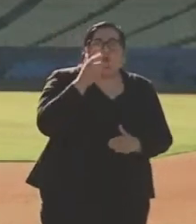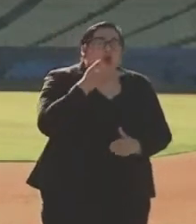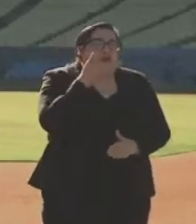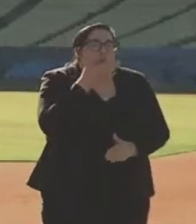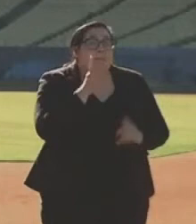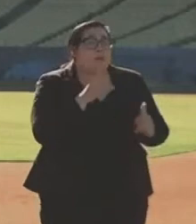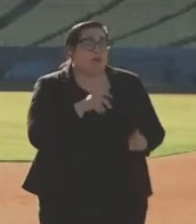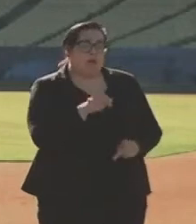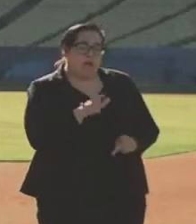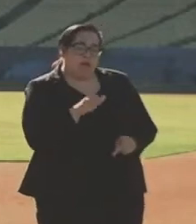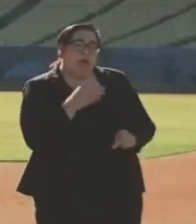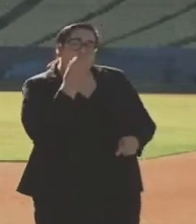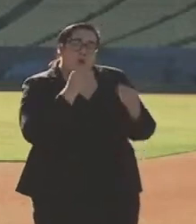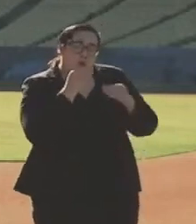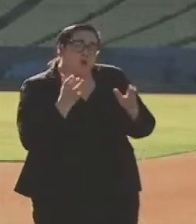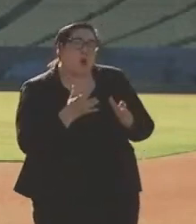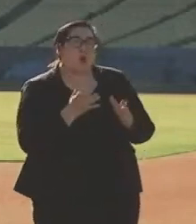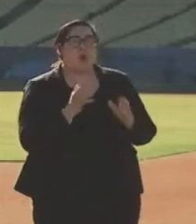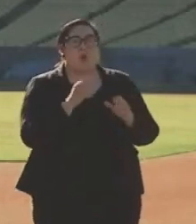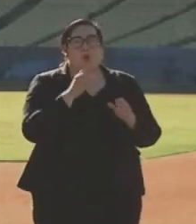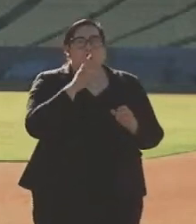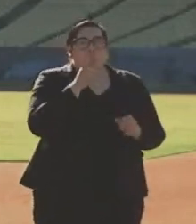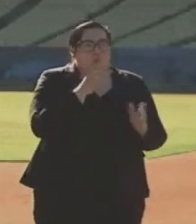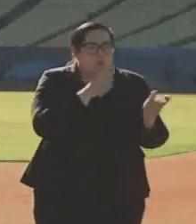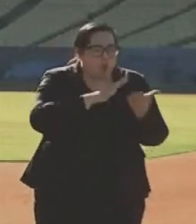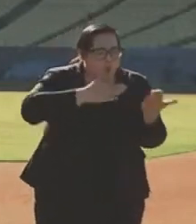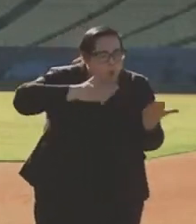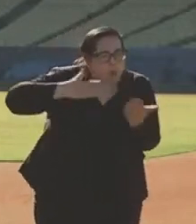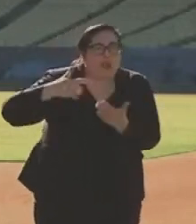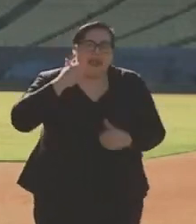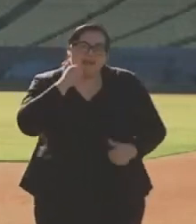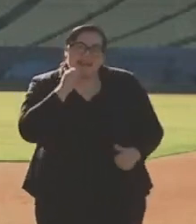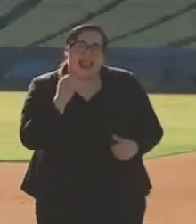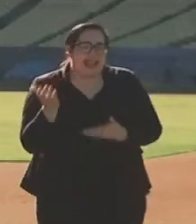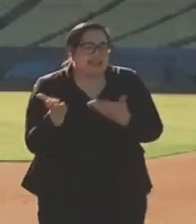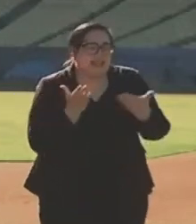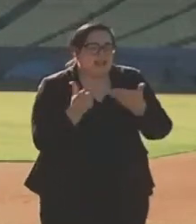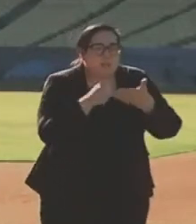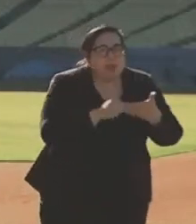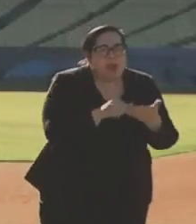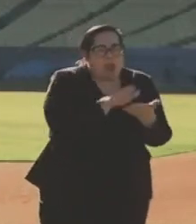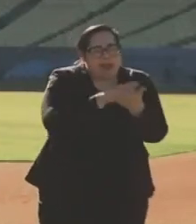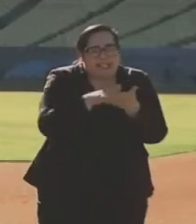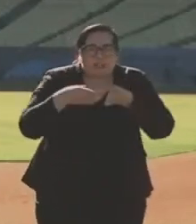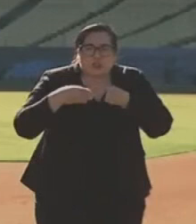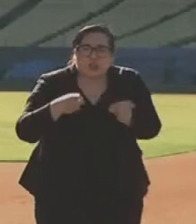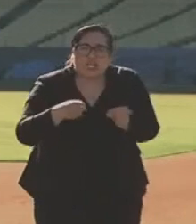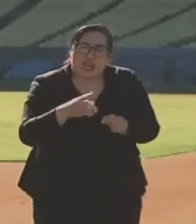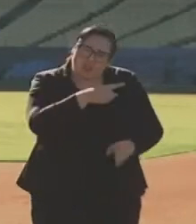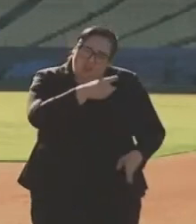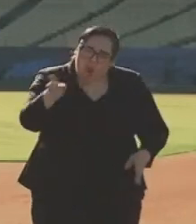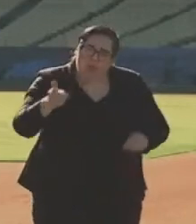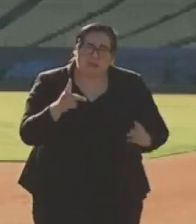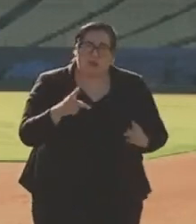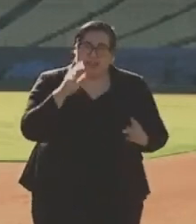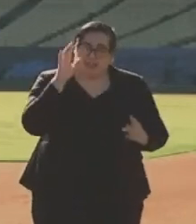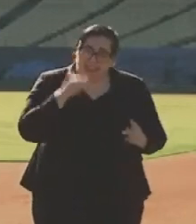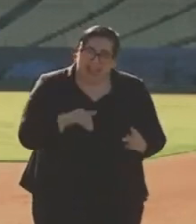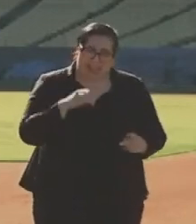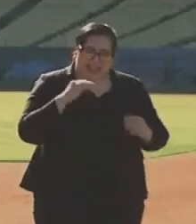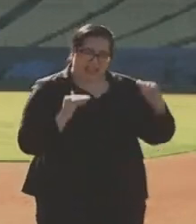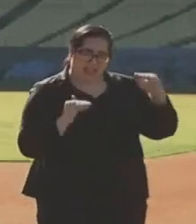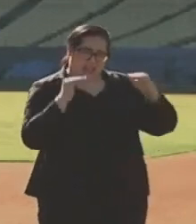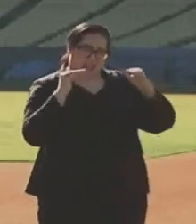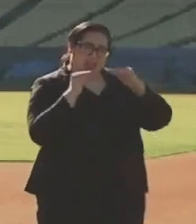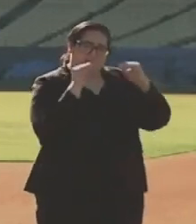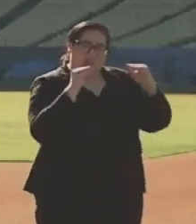groceries, who prepare our food every day, who deliver our mail and clean our streets. Equity isn't about just